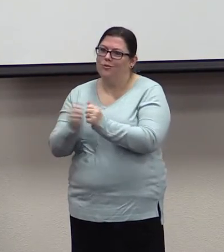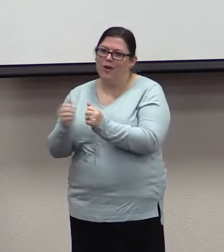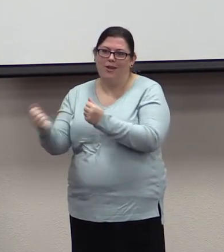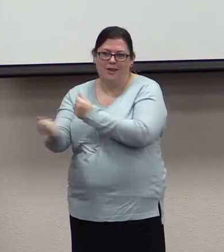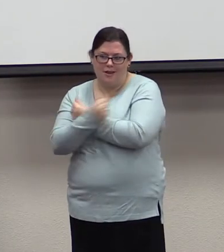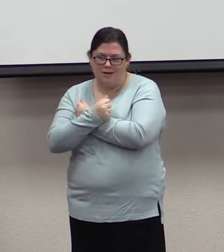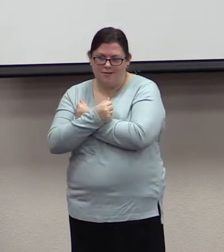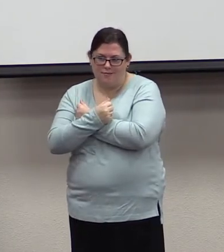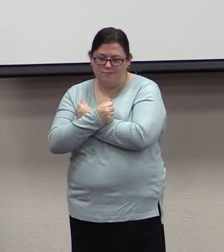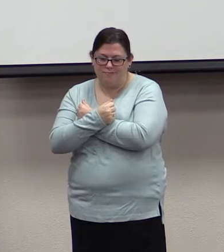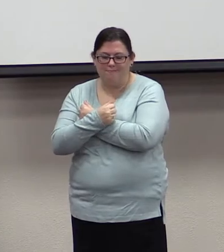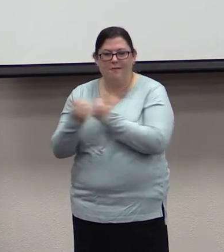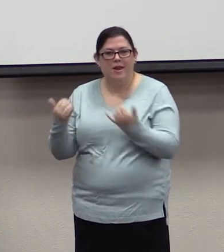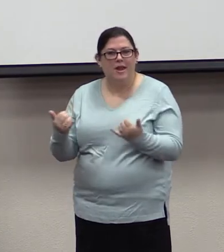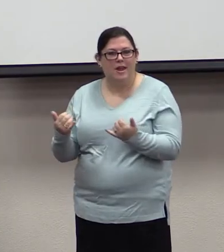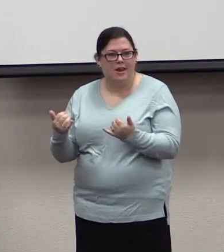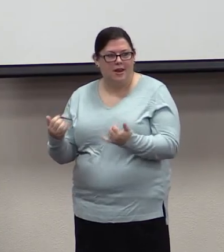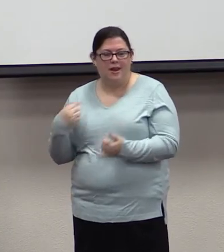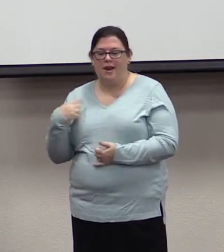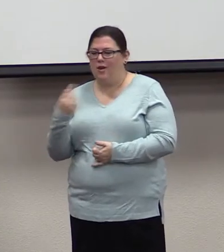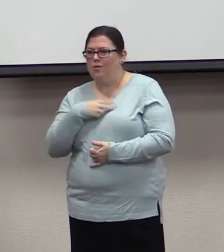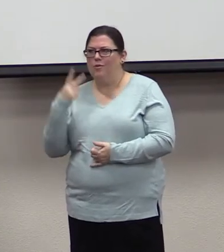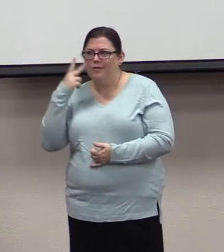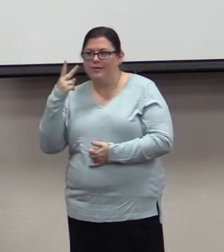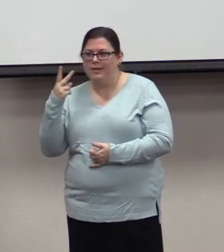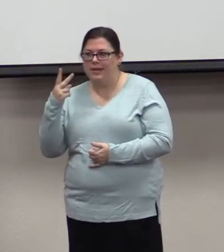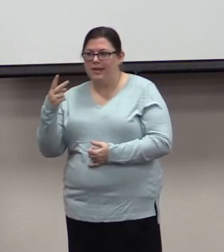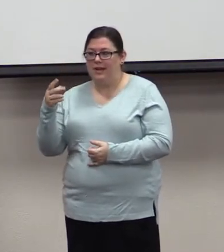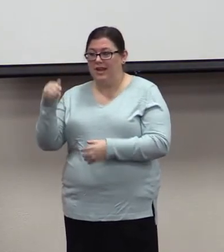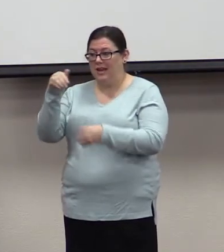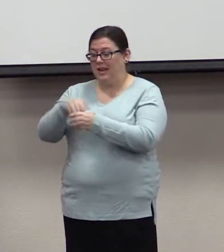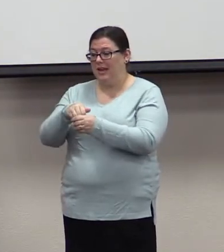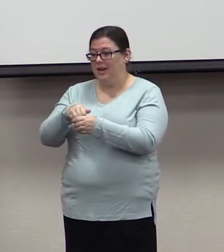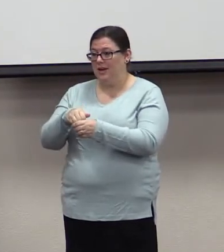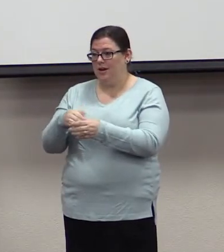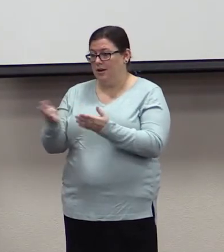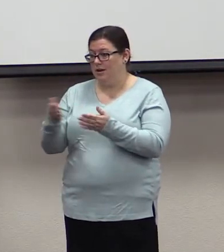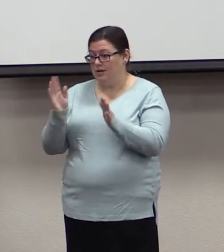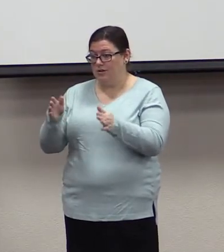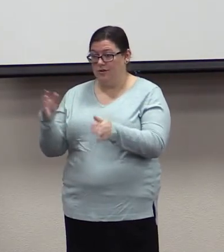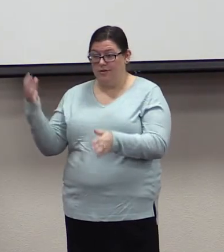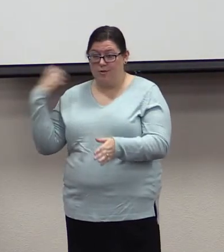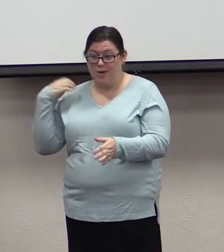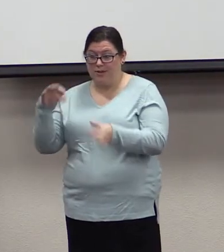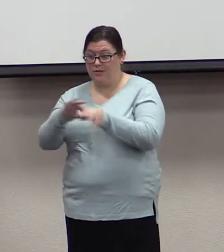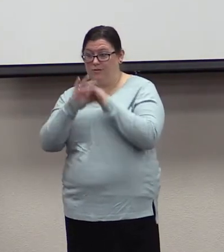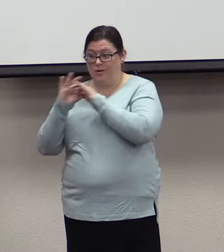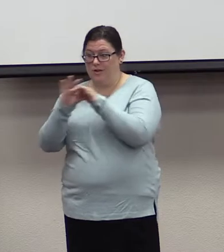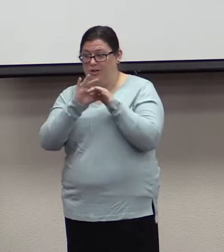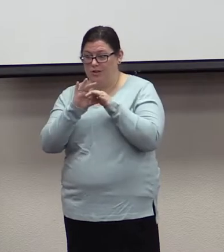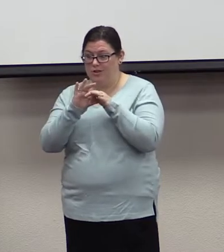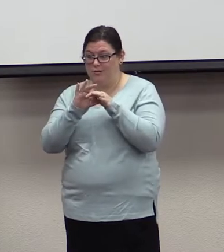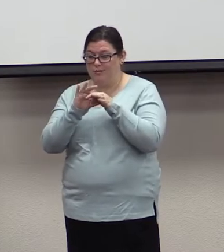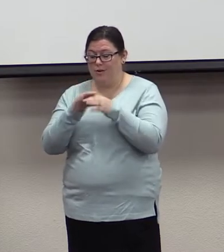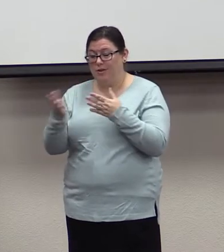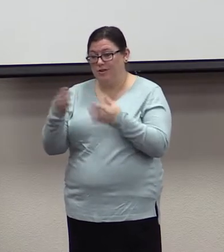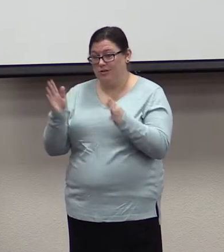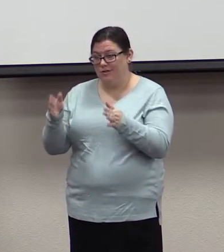Bond-servants sincerely obey with respect for God, the same way you would Christ.